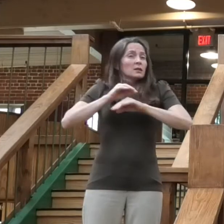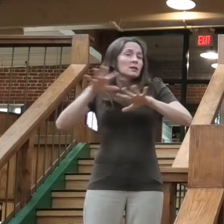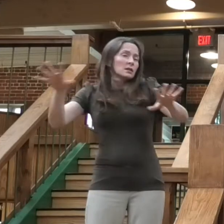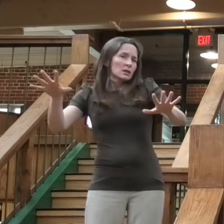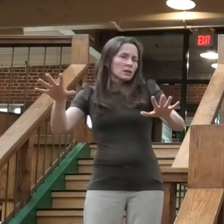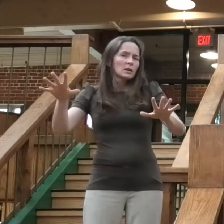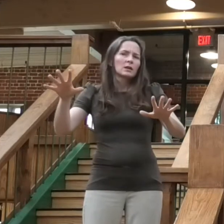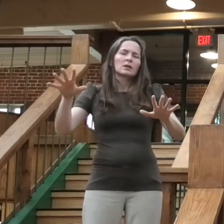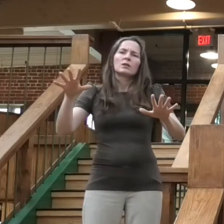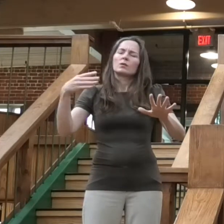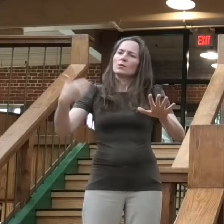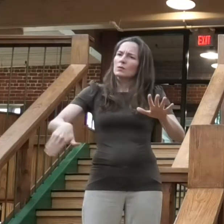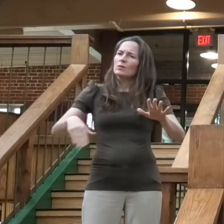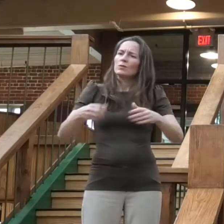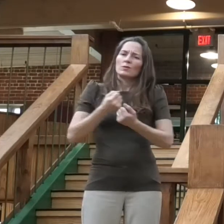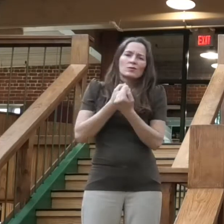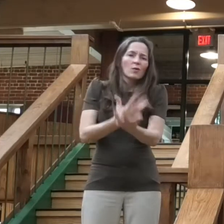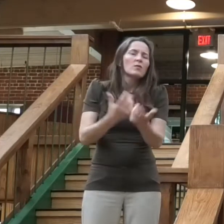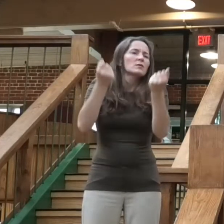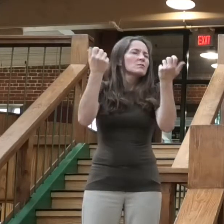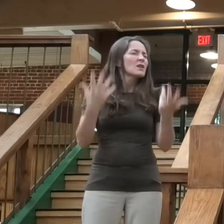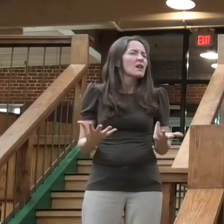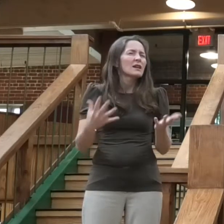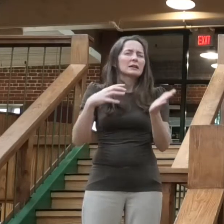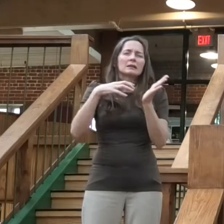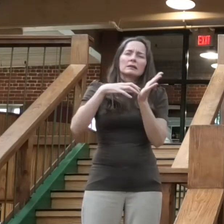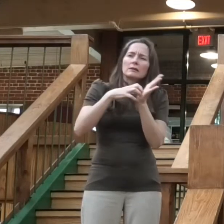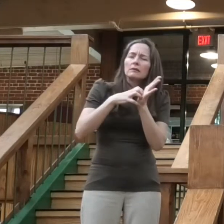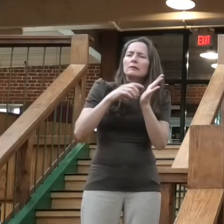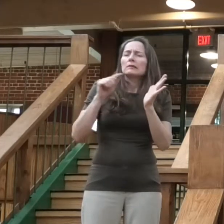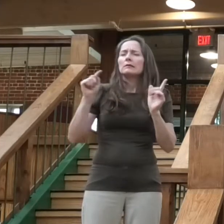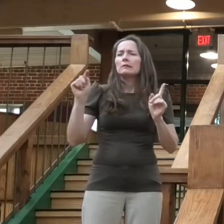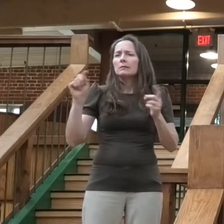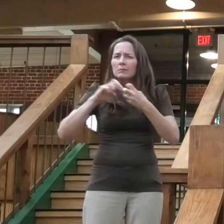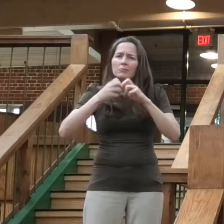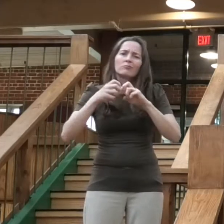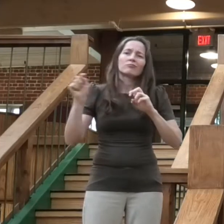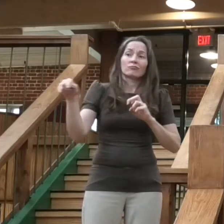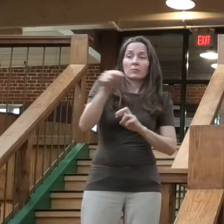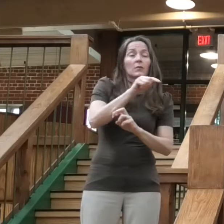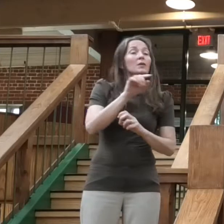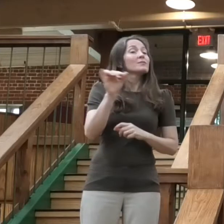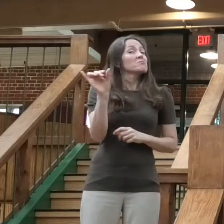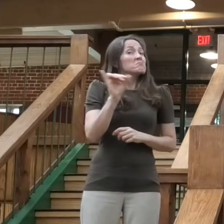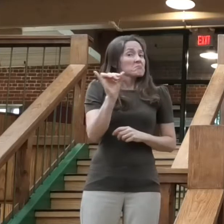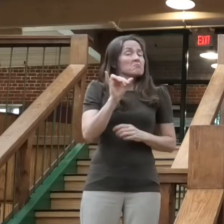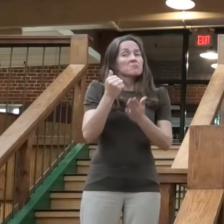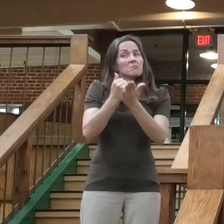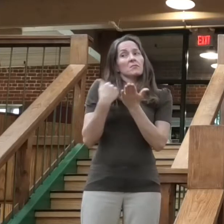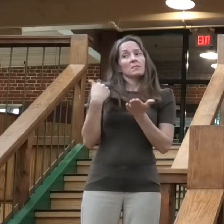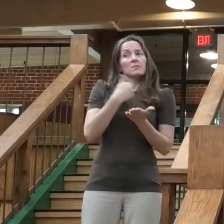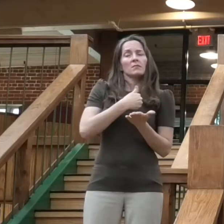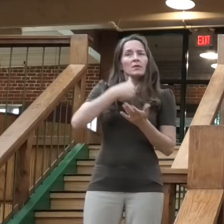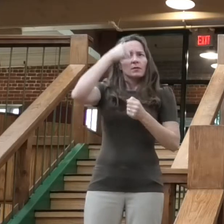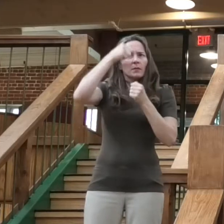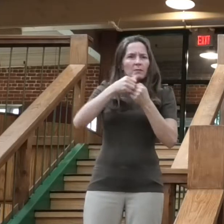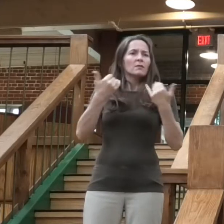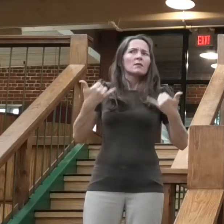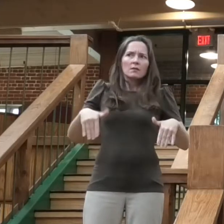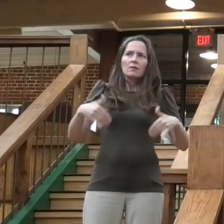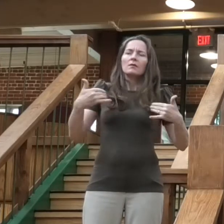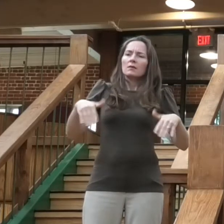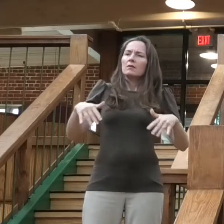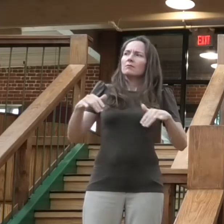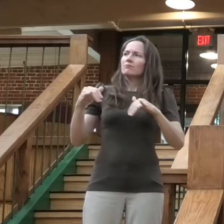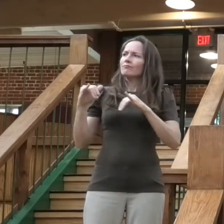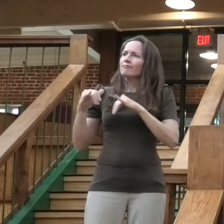has also reminded us of where we share common ground. All of us are trying to get